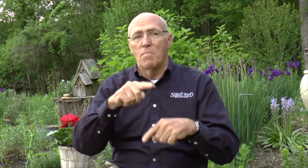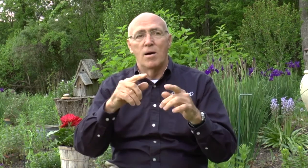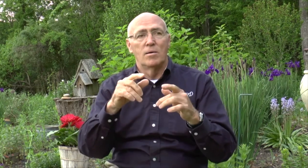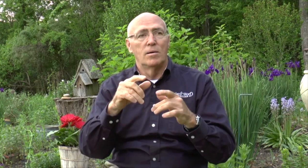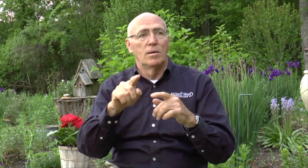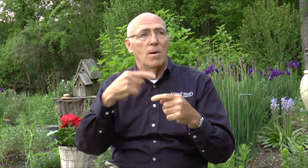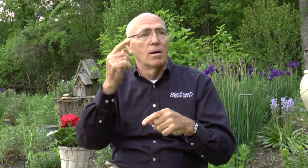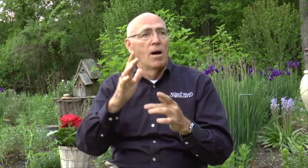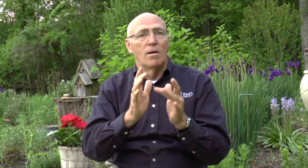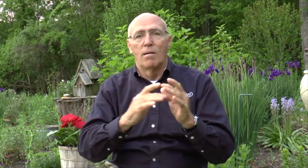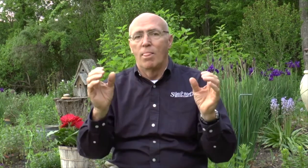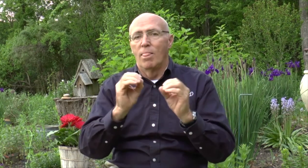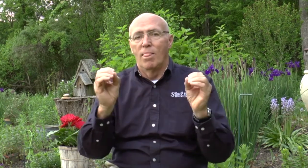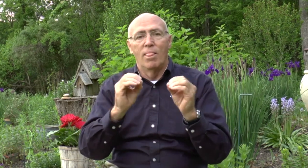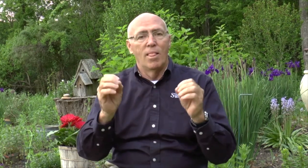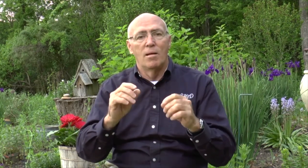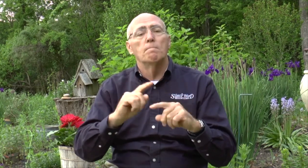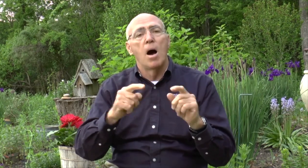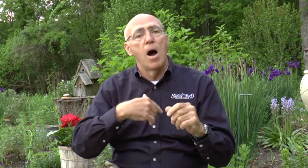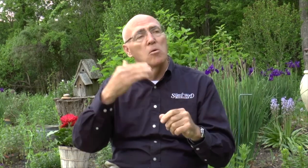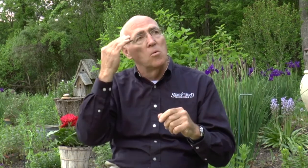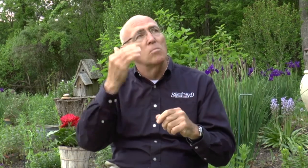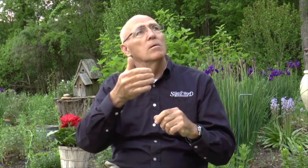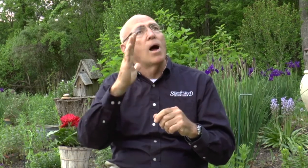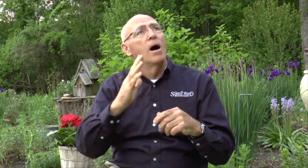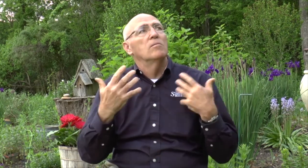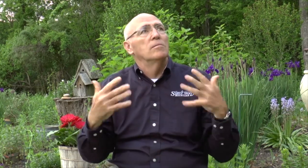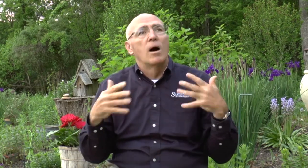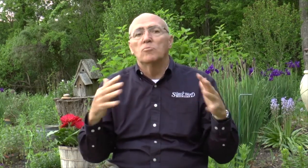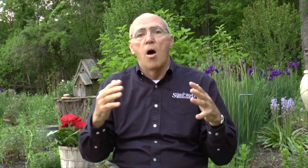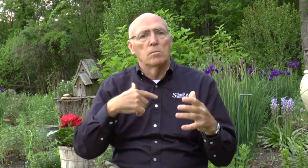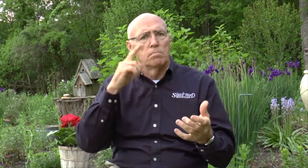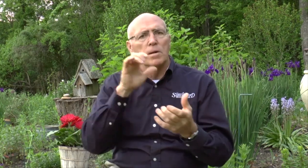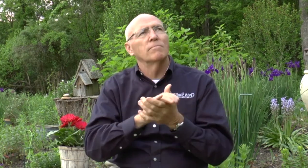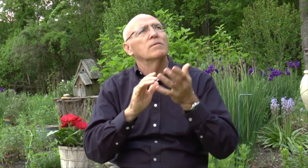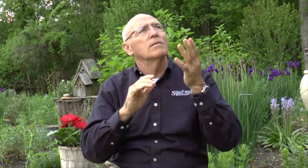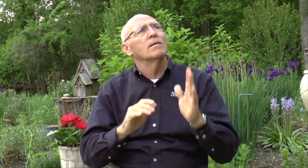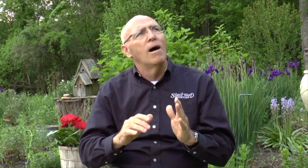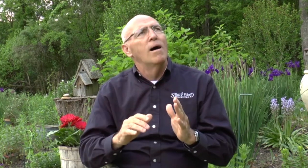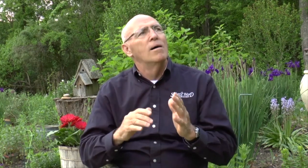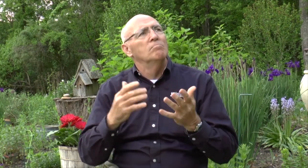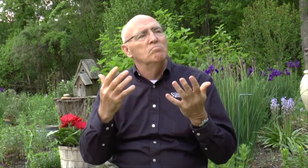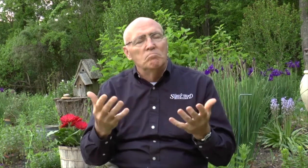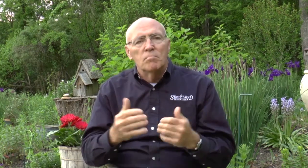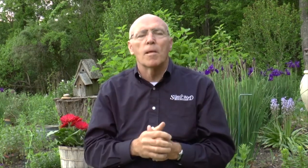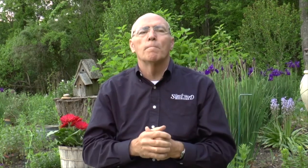So nobody told me about God or anything about the Bible. And so I remember I didn't know who God was. I didn't know much